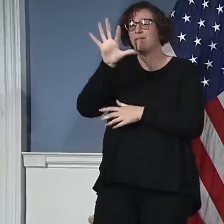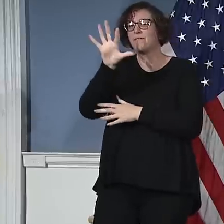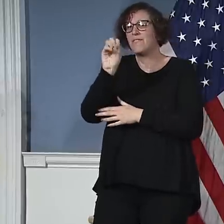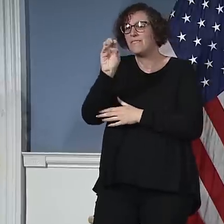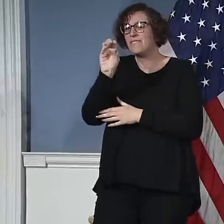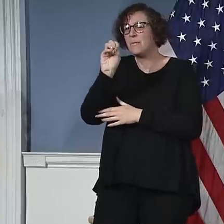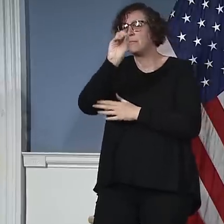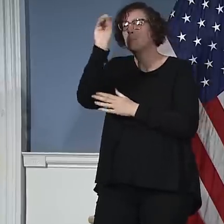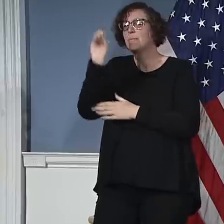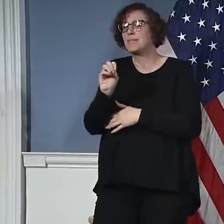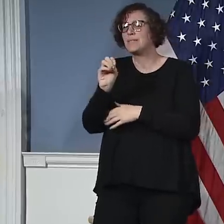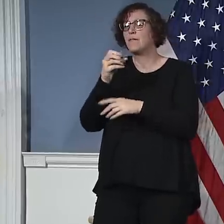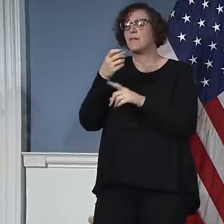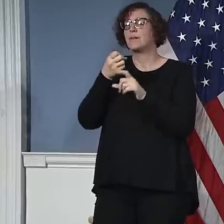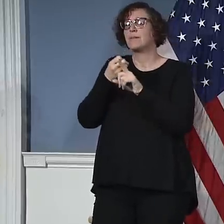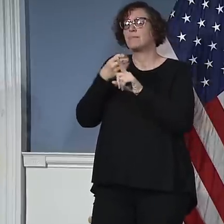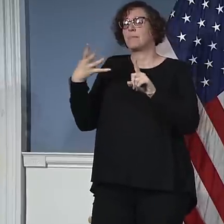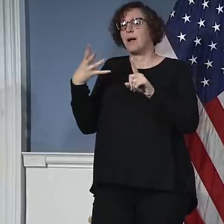and hospitals.